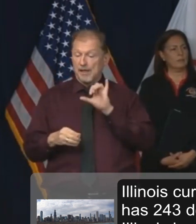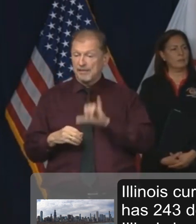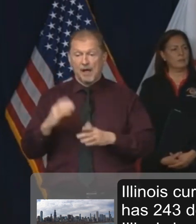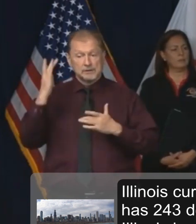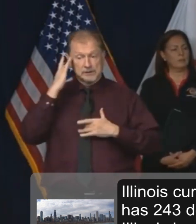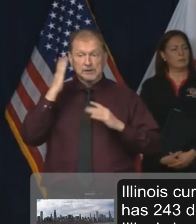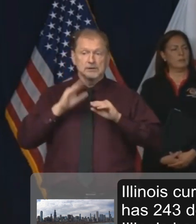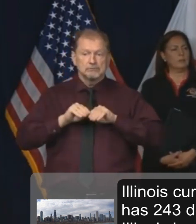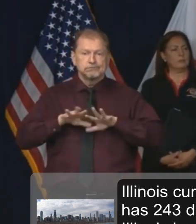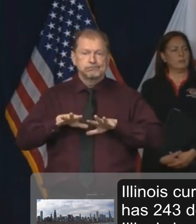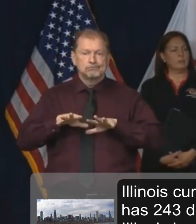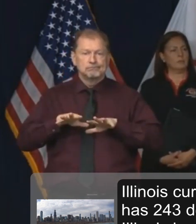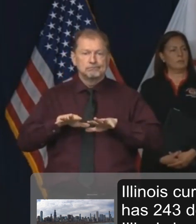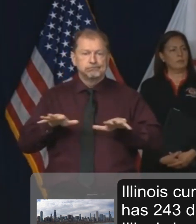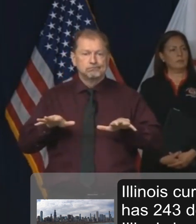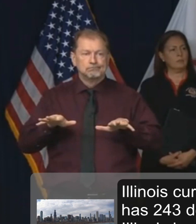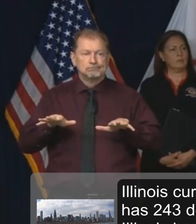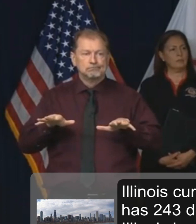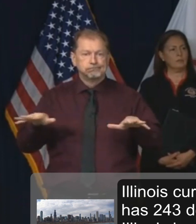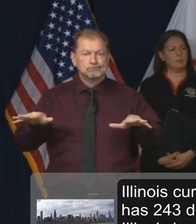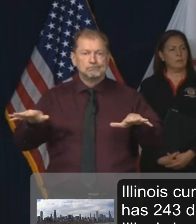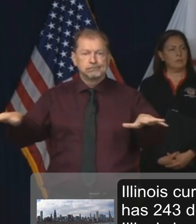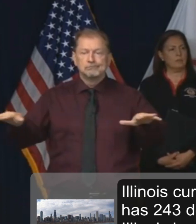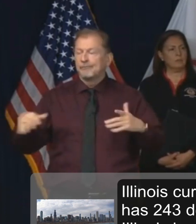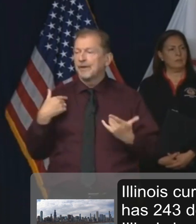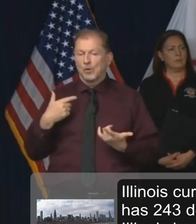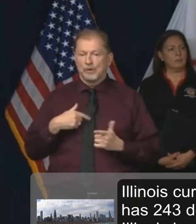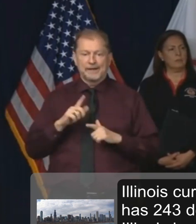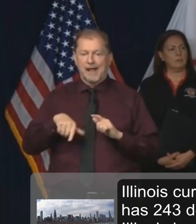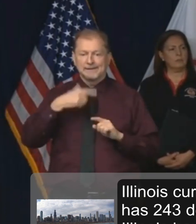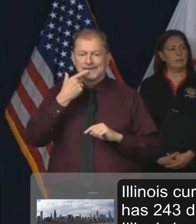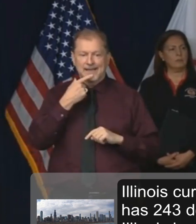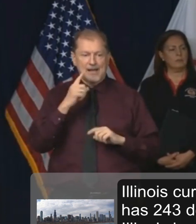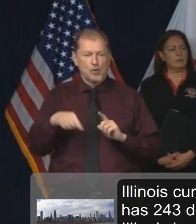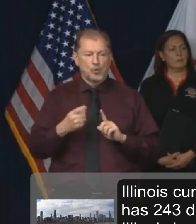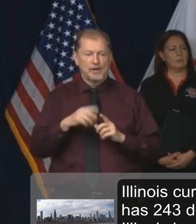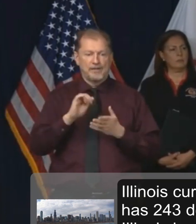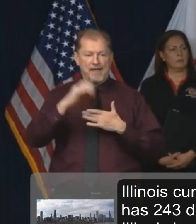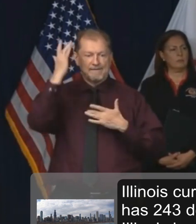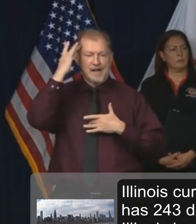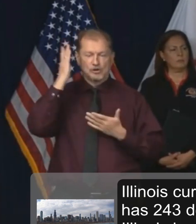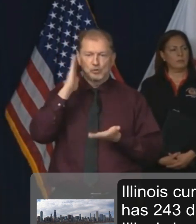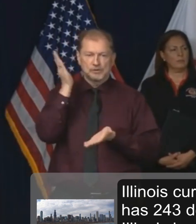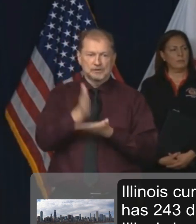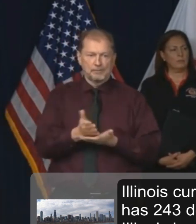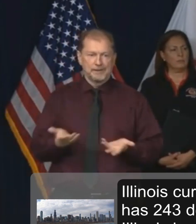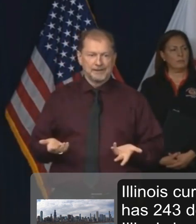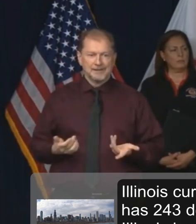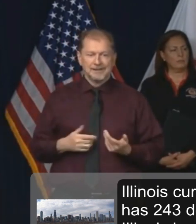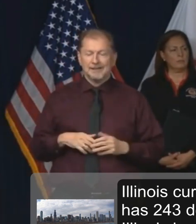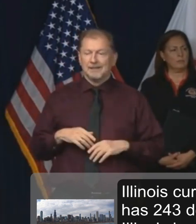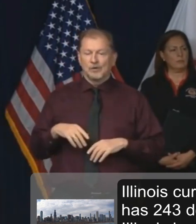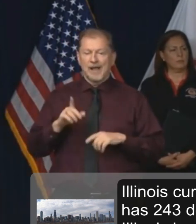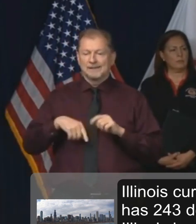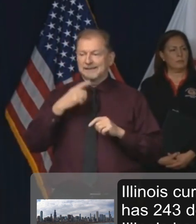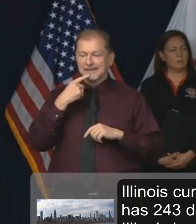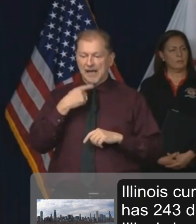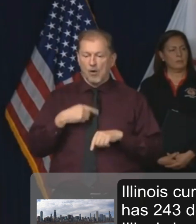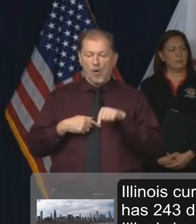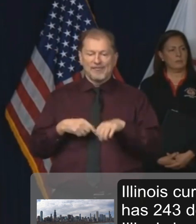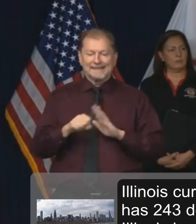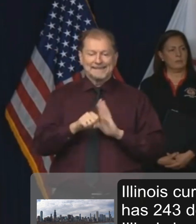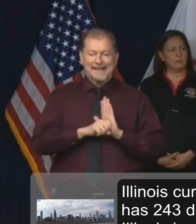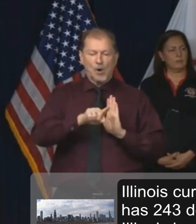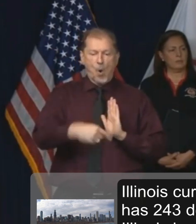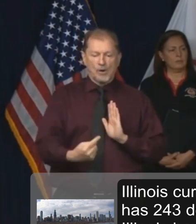bounds. There are no boundaries that we can set here that says, you know, this virus won't cross the border between states or between